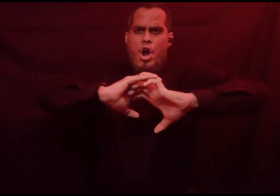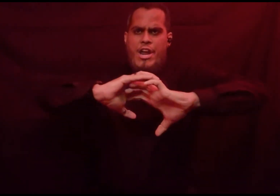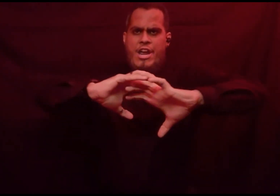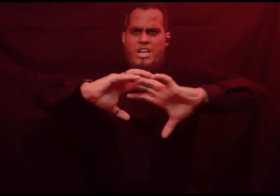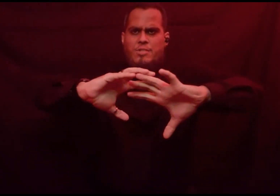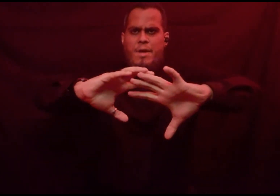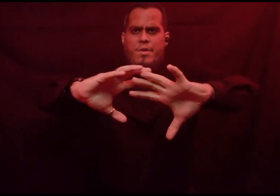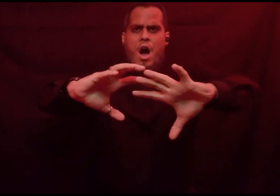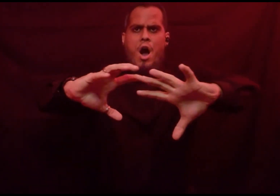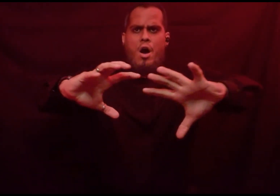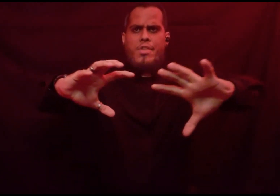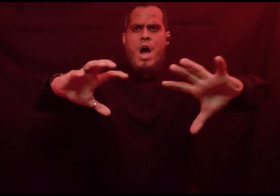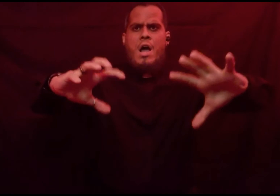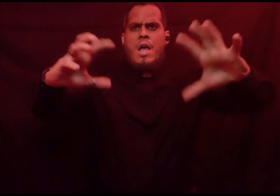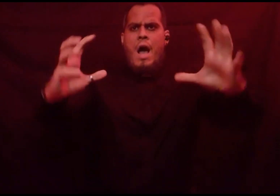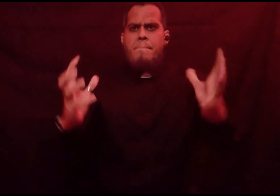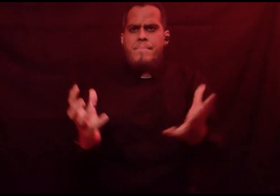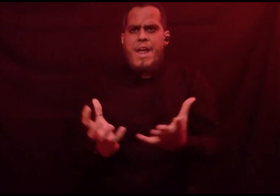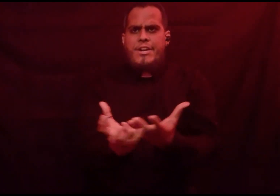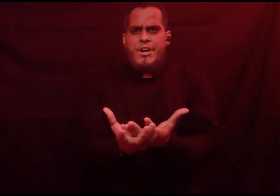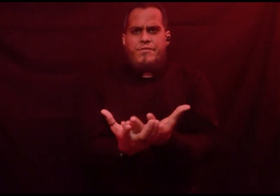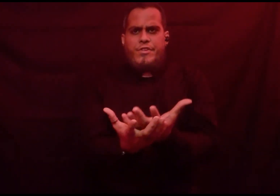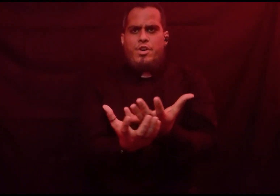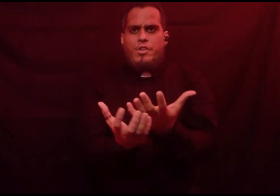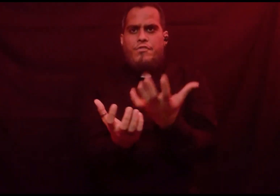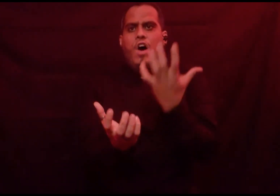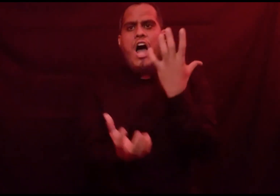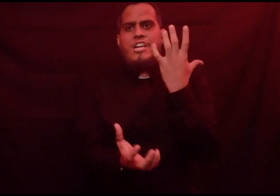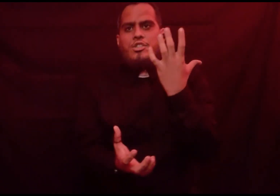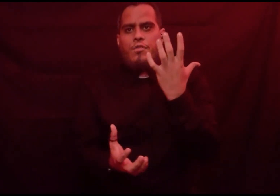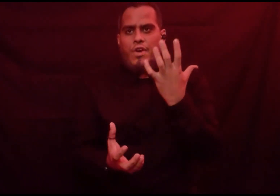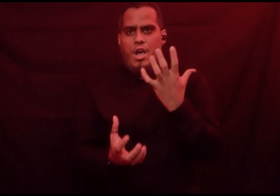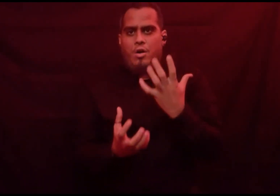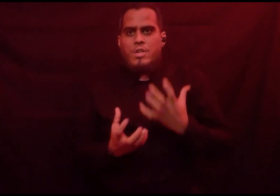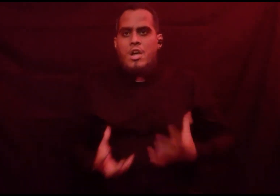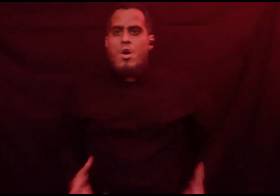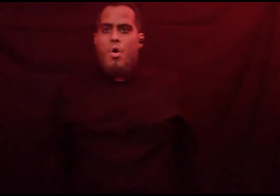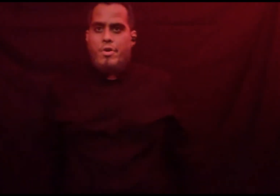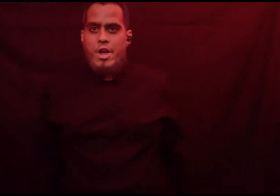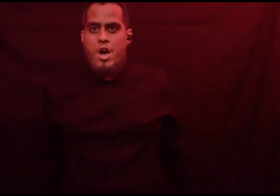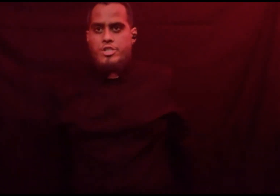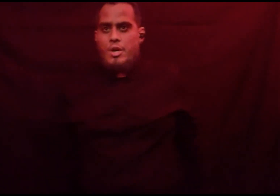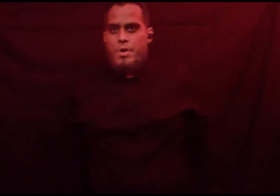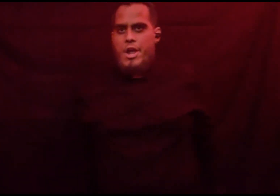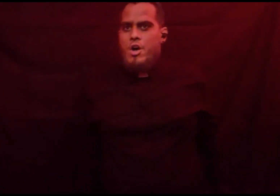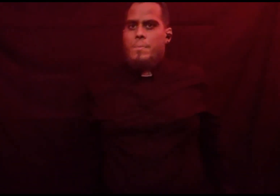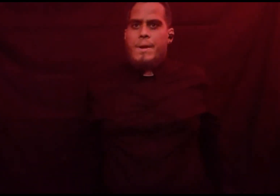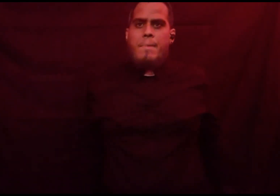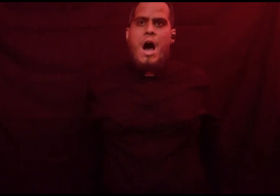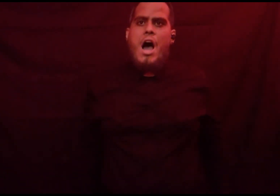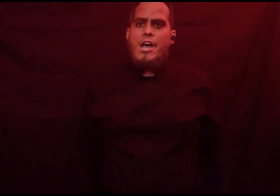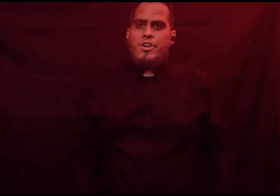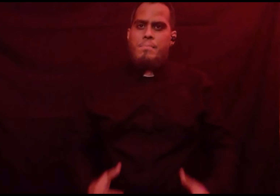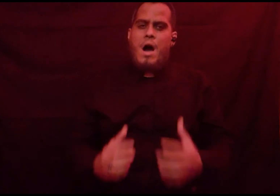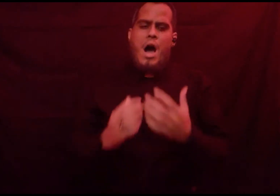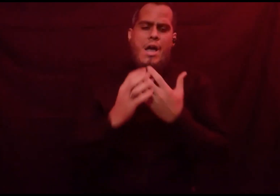Destroy Esmeralda, And make her fill the fires of hell, Or else it will be mine or mine